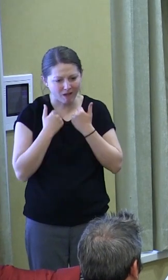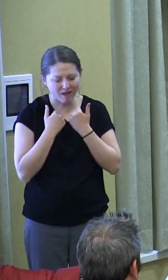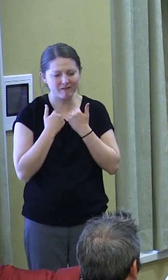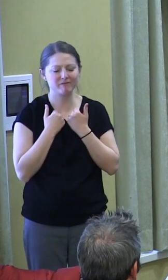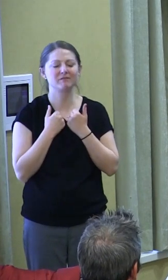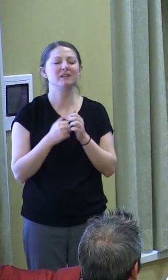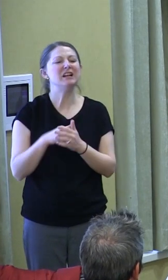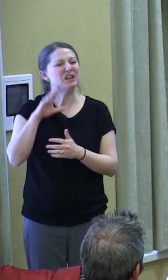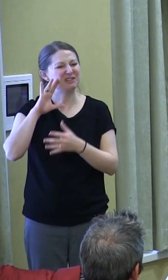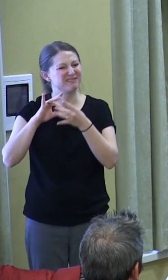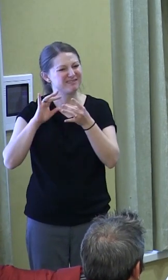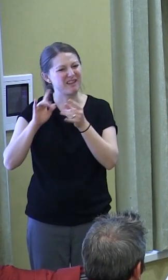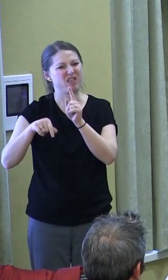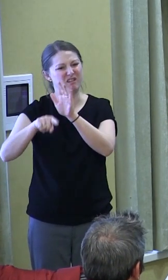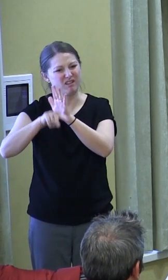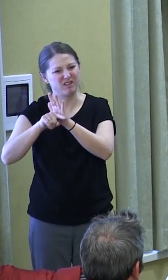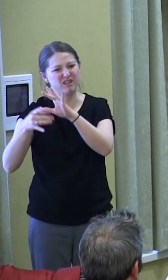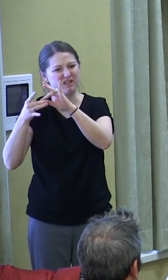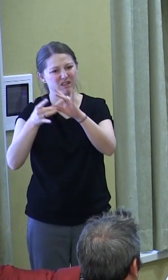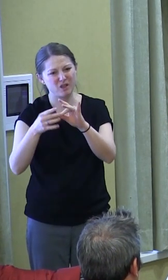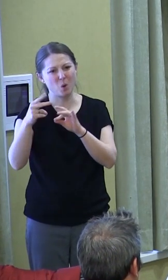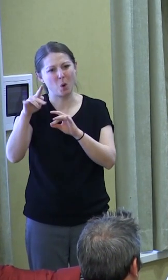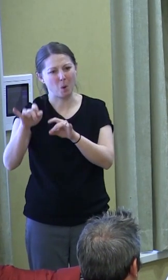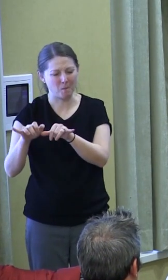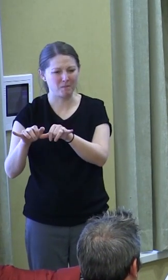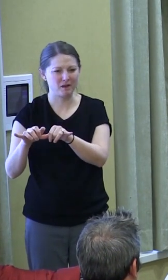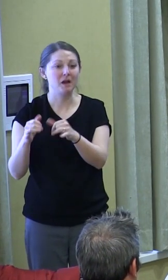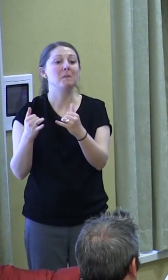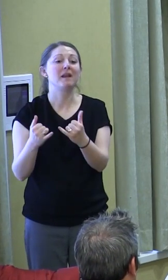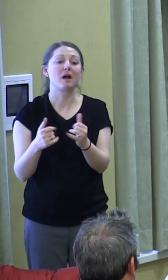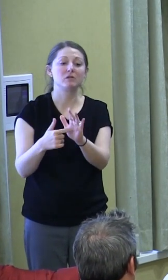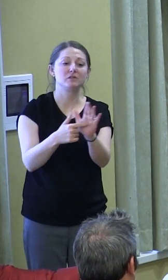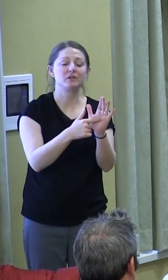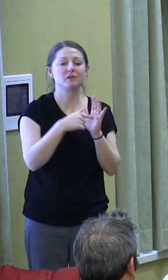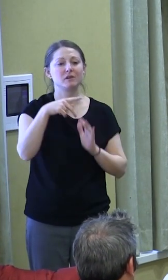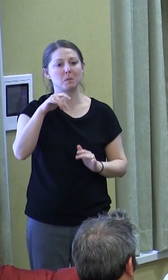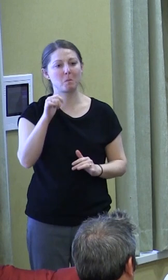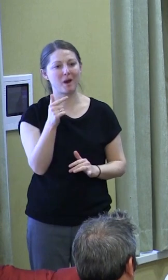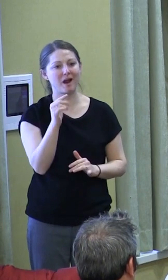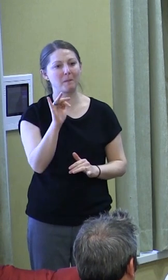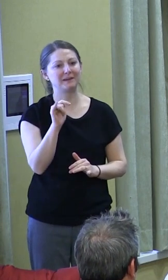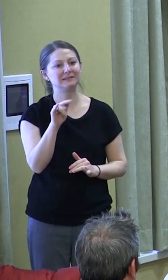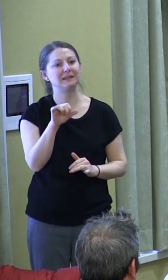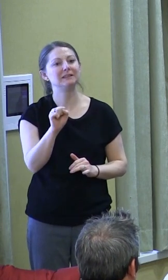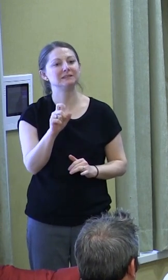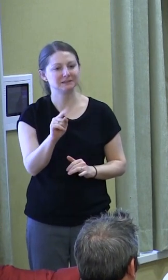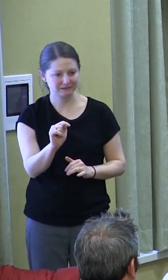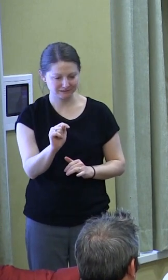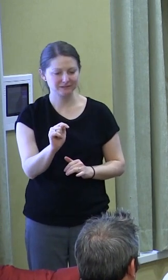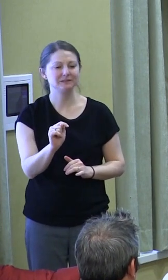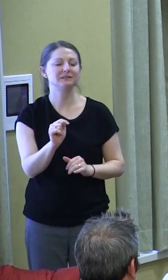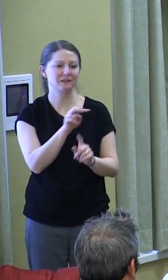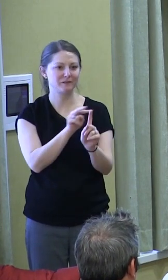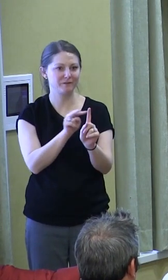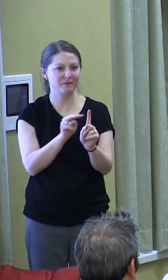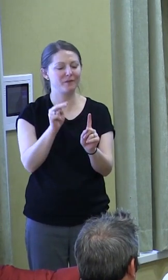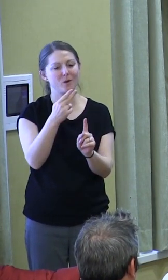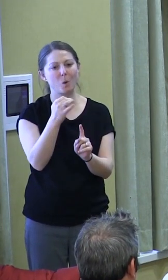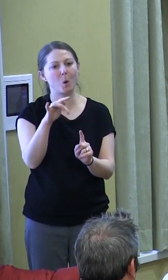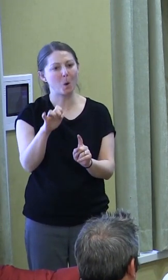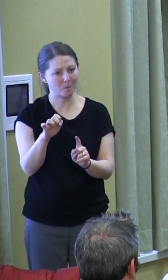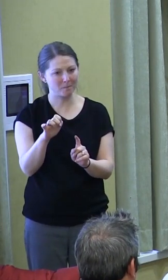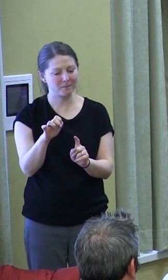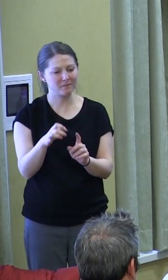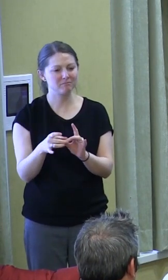hopelessness that I just mentioned. And I'll show how a pragmatist view of hope is not individualist, but rather is necessarily